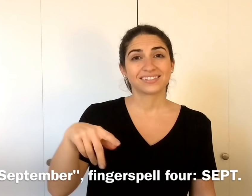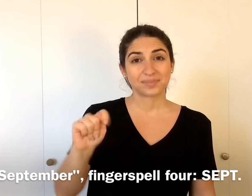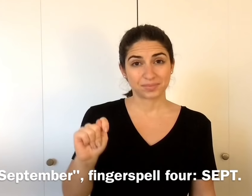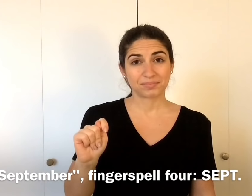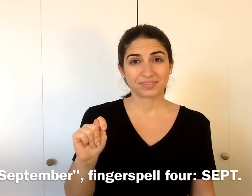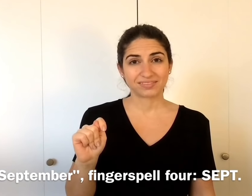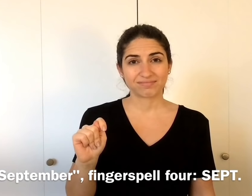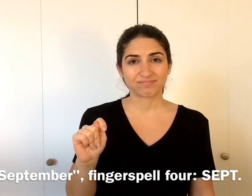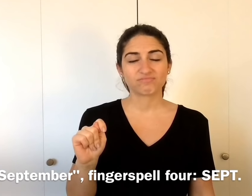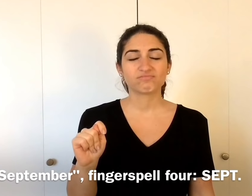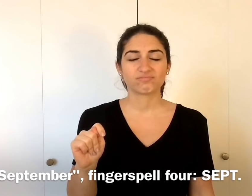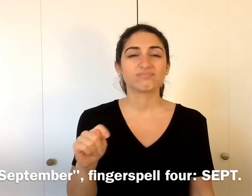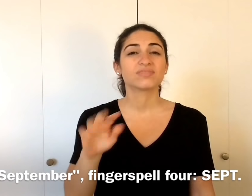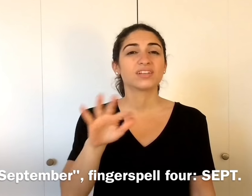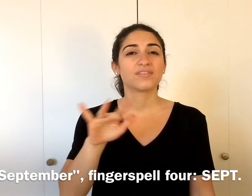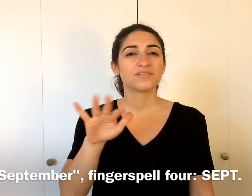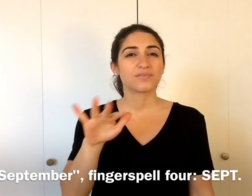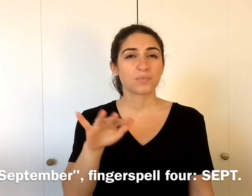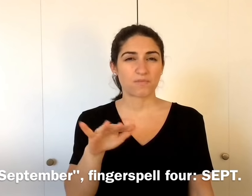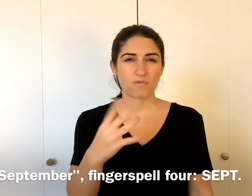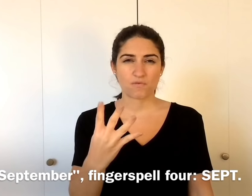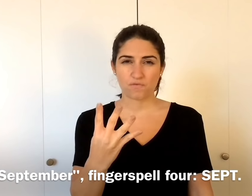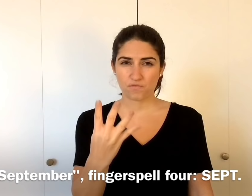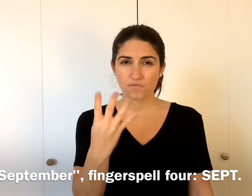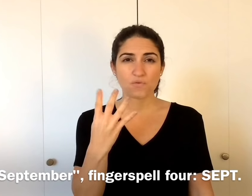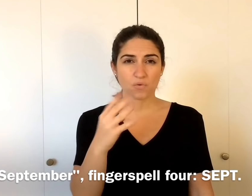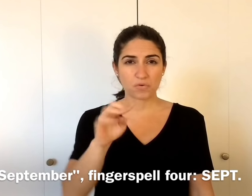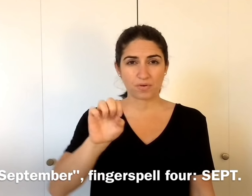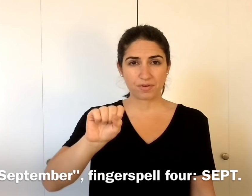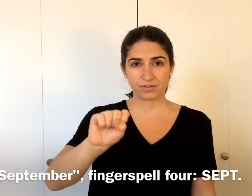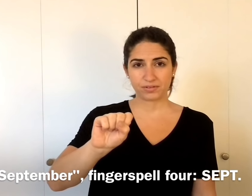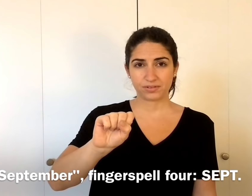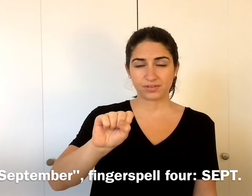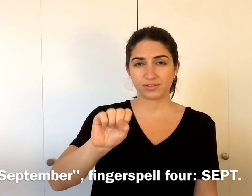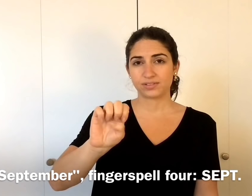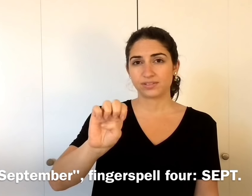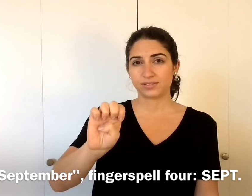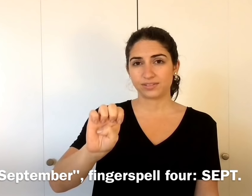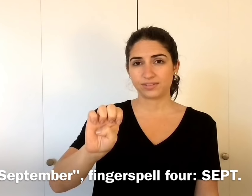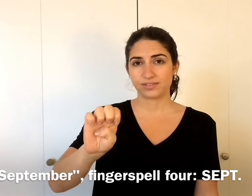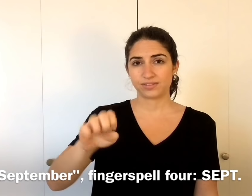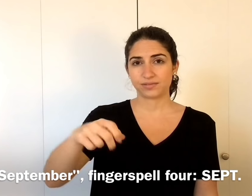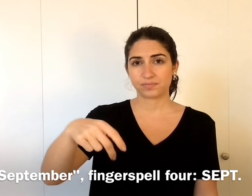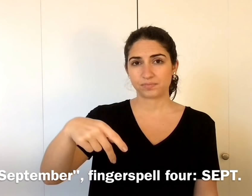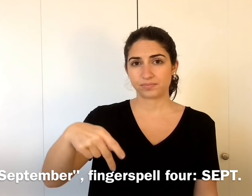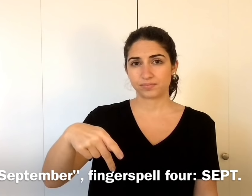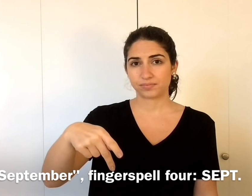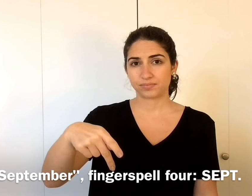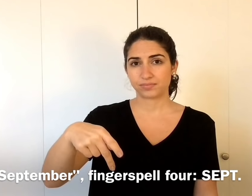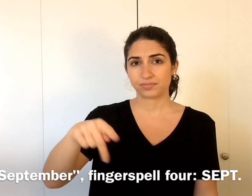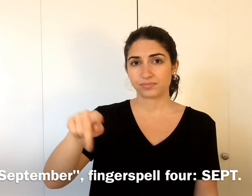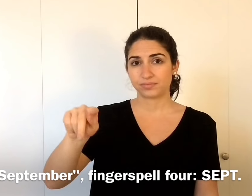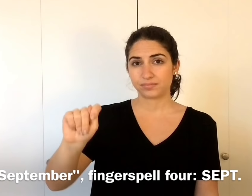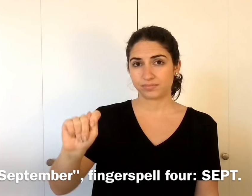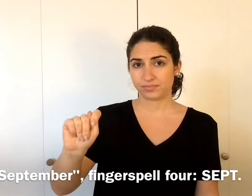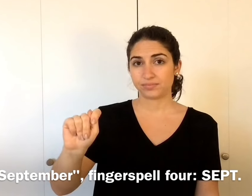For September, we fingerspell 4SEPT,